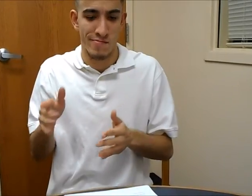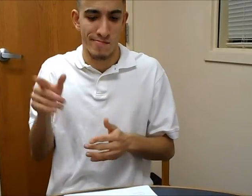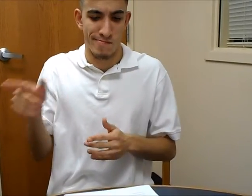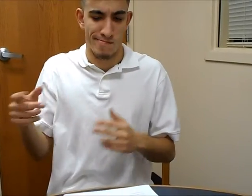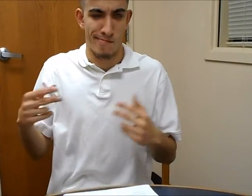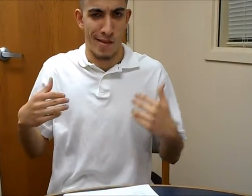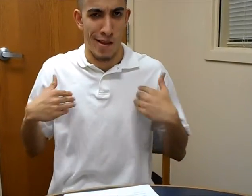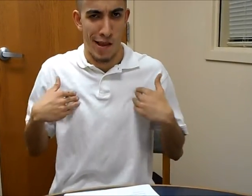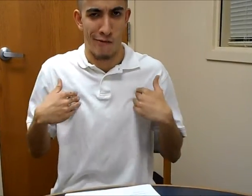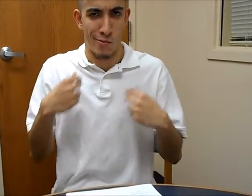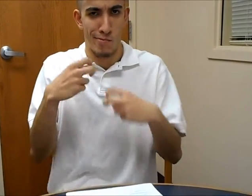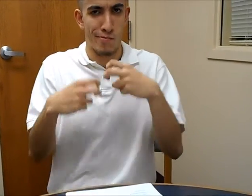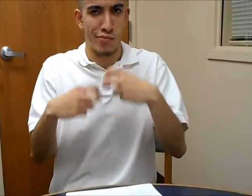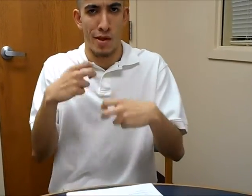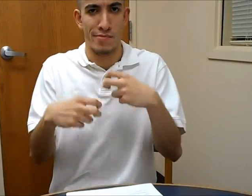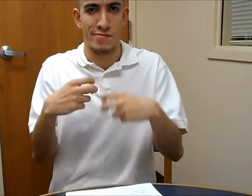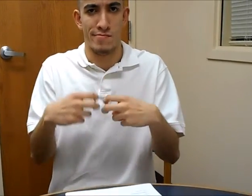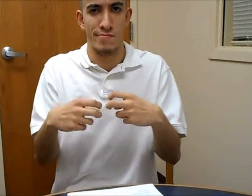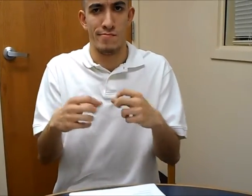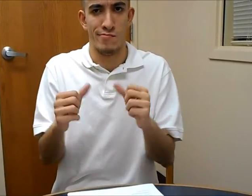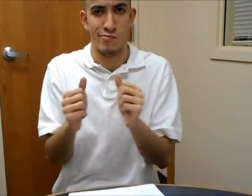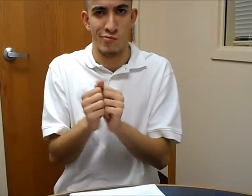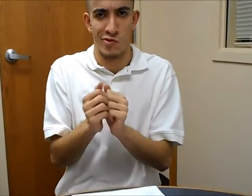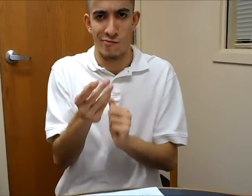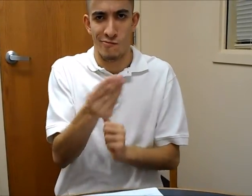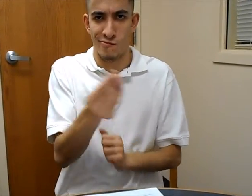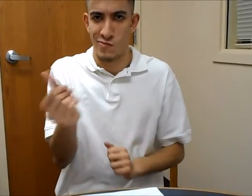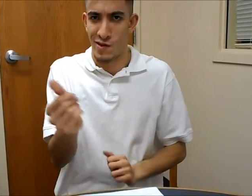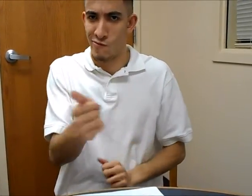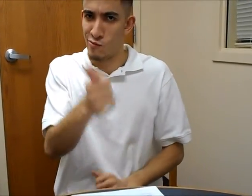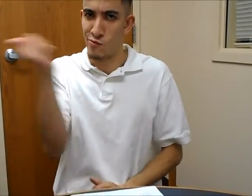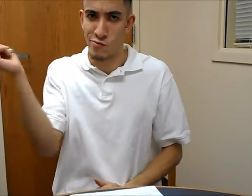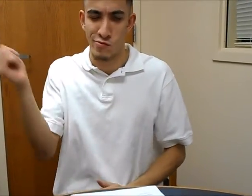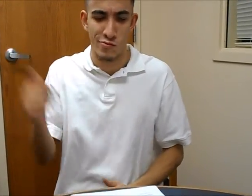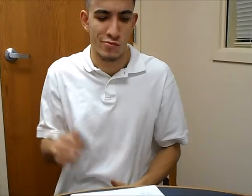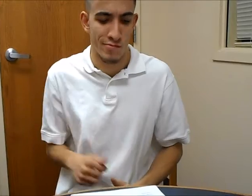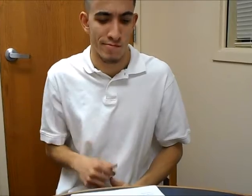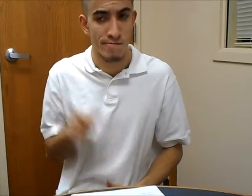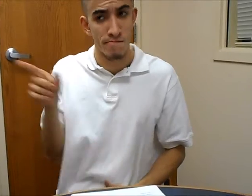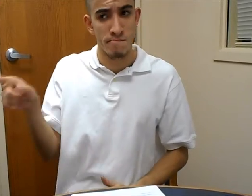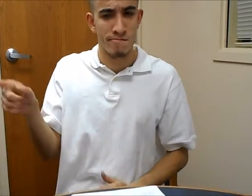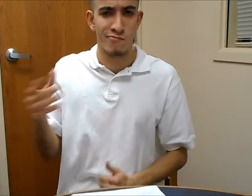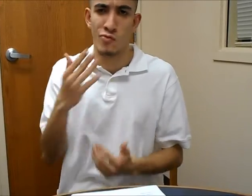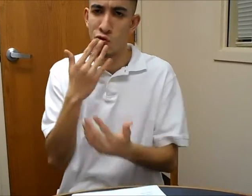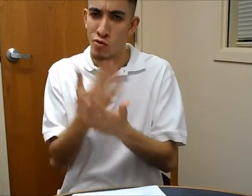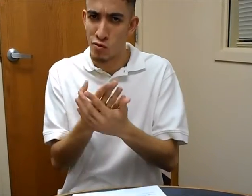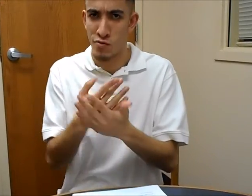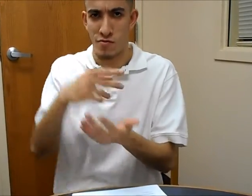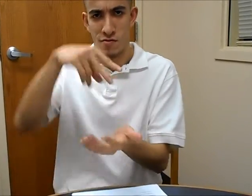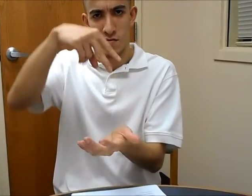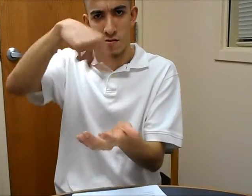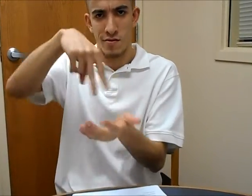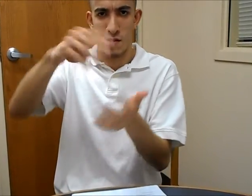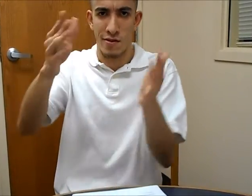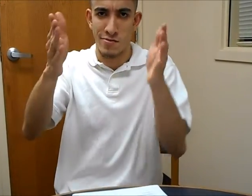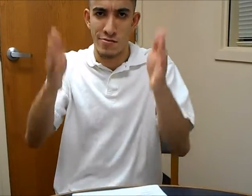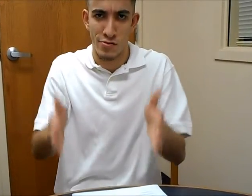has problems with a few others. He's a good dancer